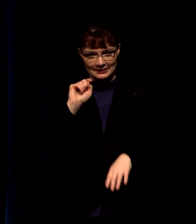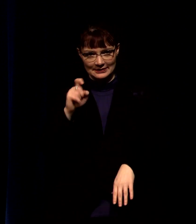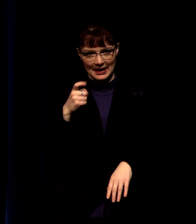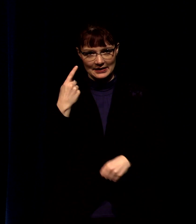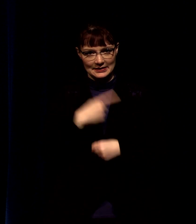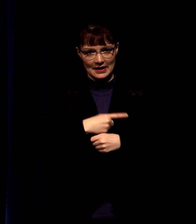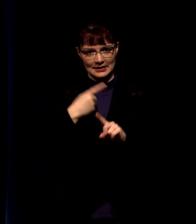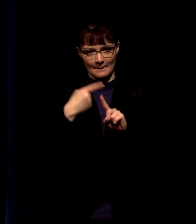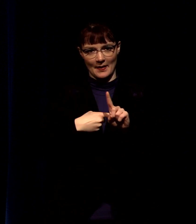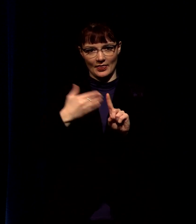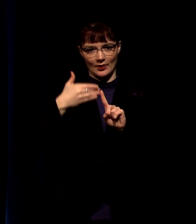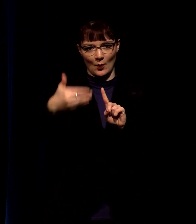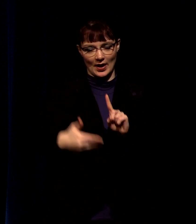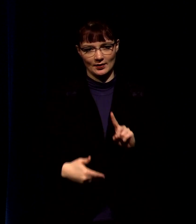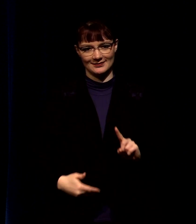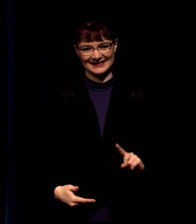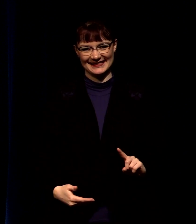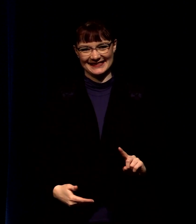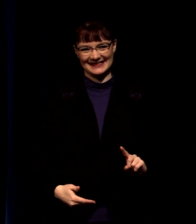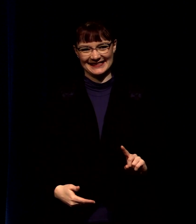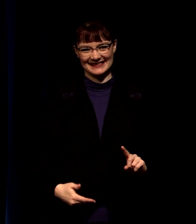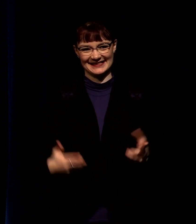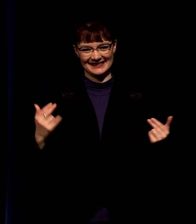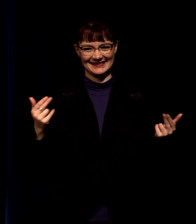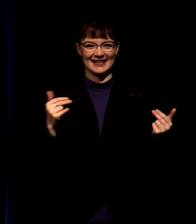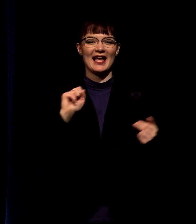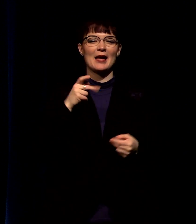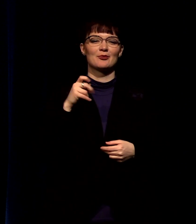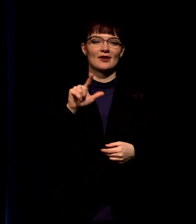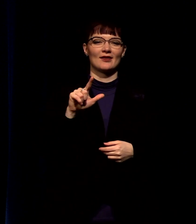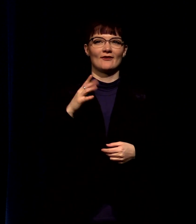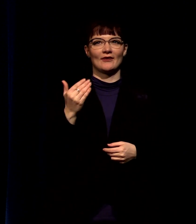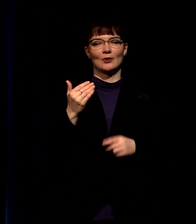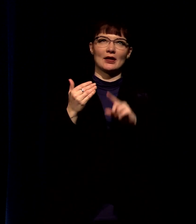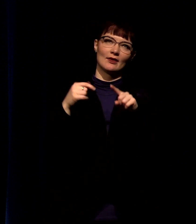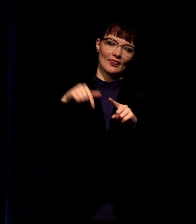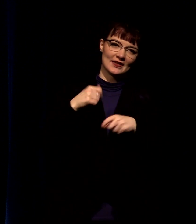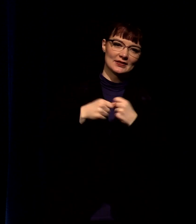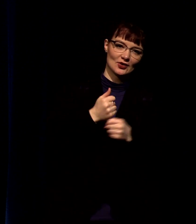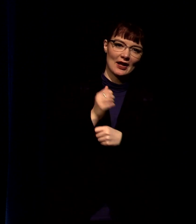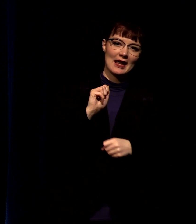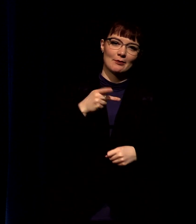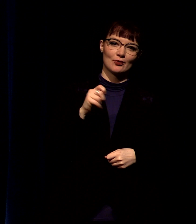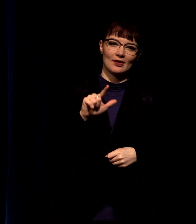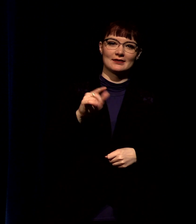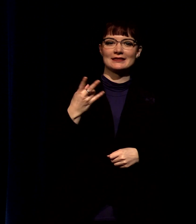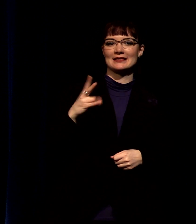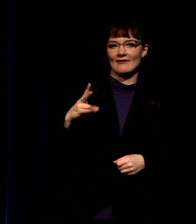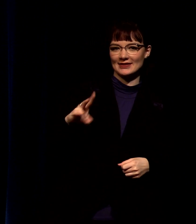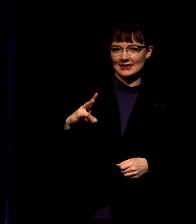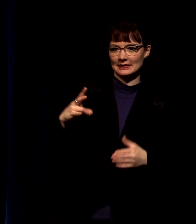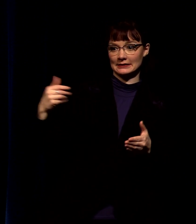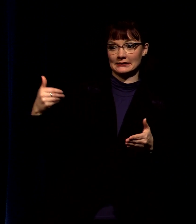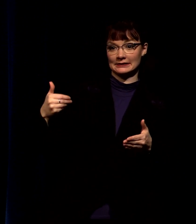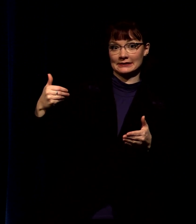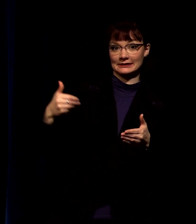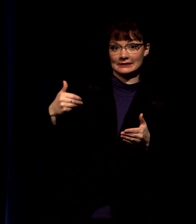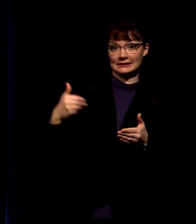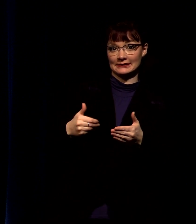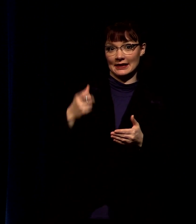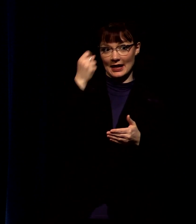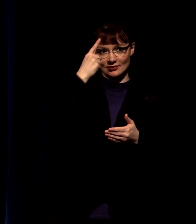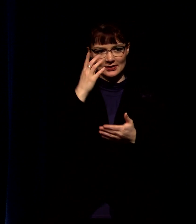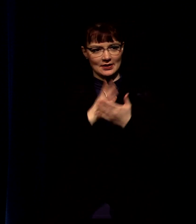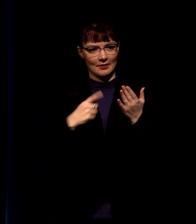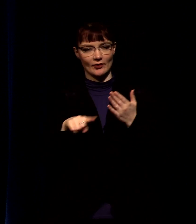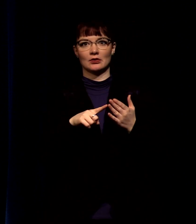day is less than a month away april 15th actually 17th this year is really really close and you just need to understand that